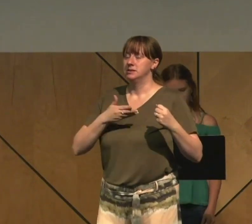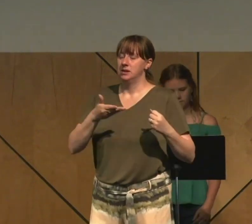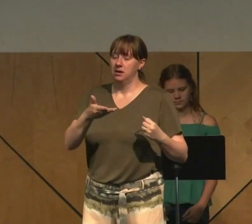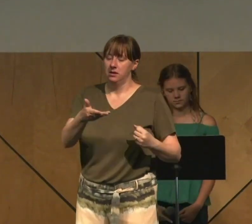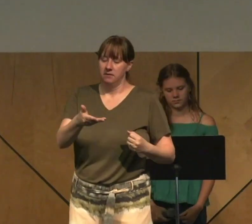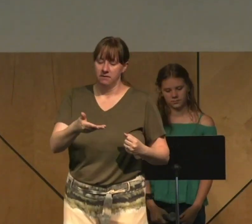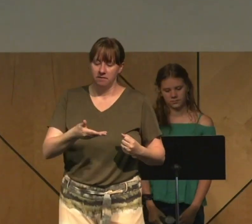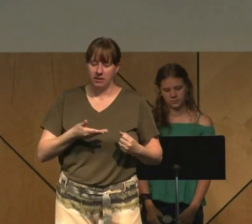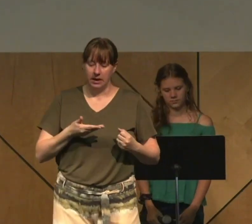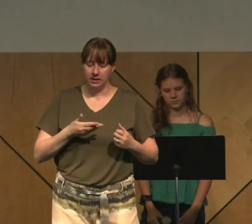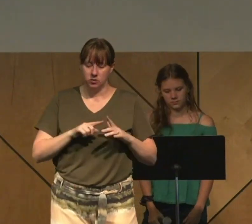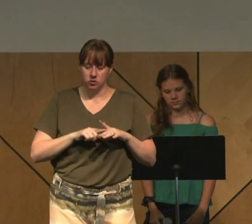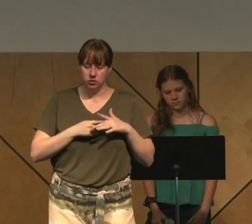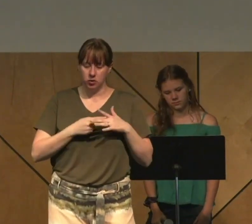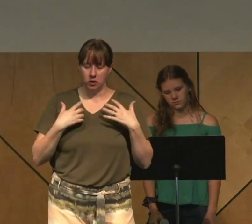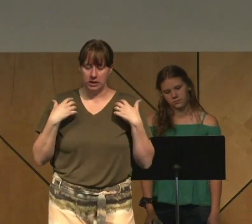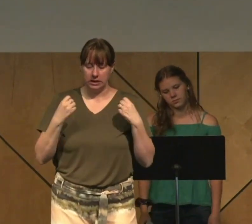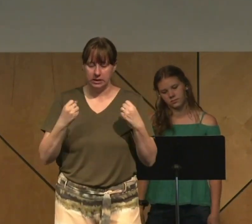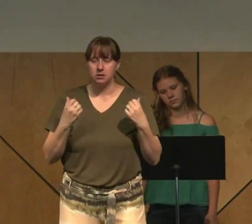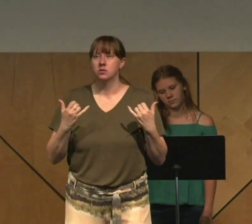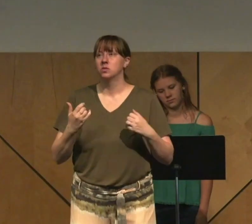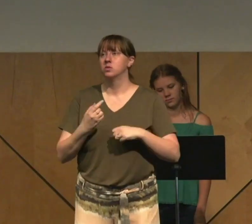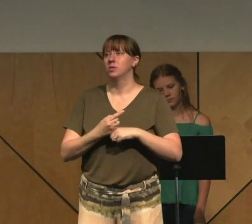and let them walk that journey with you